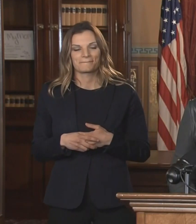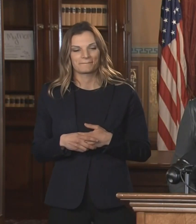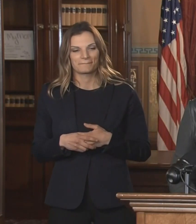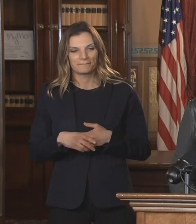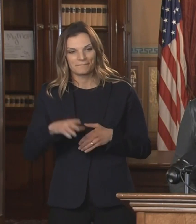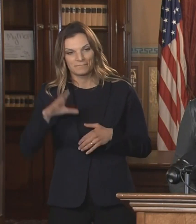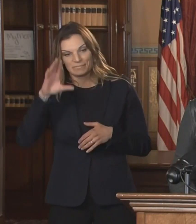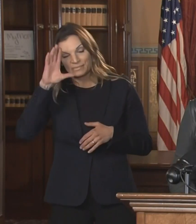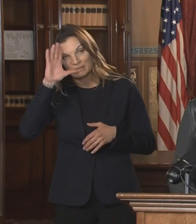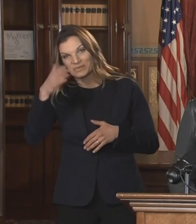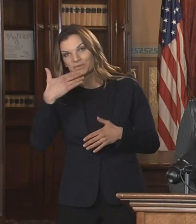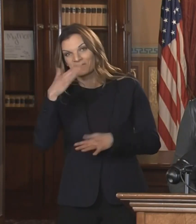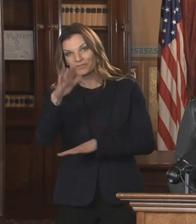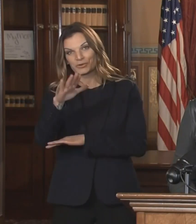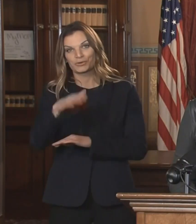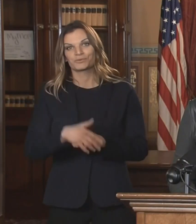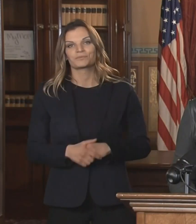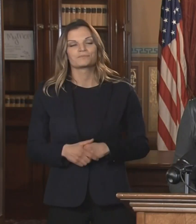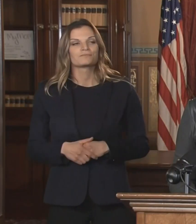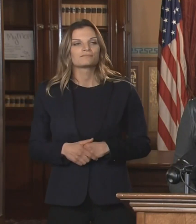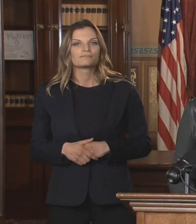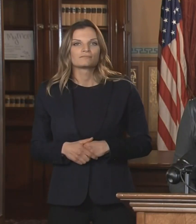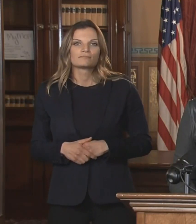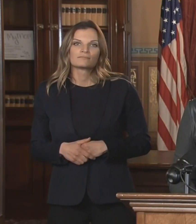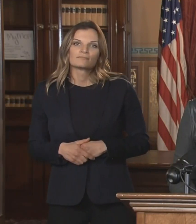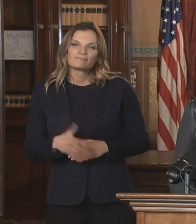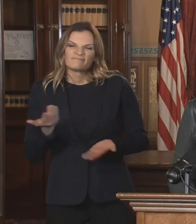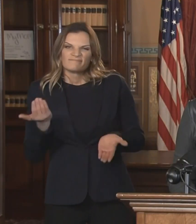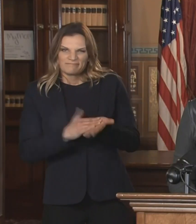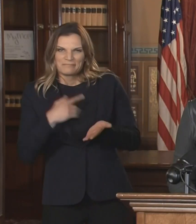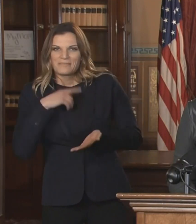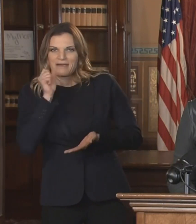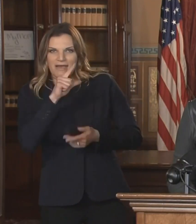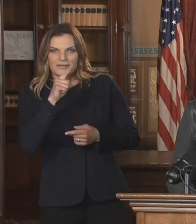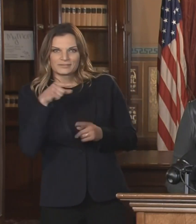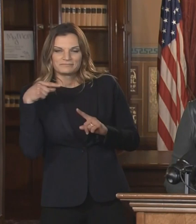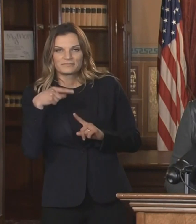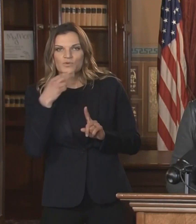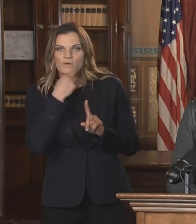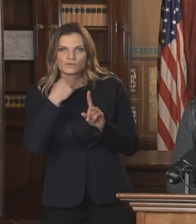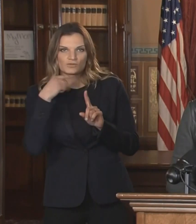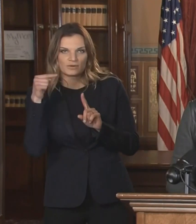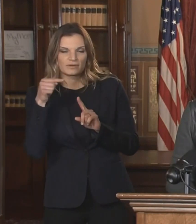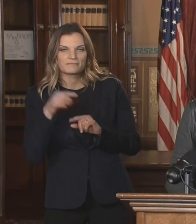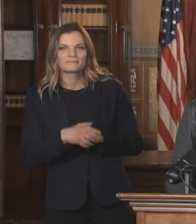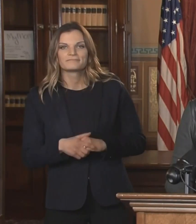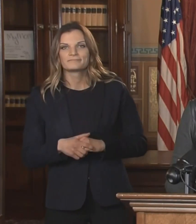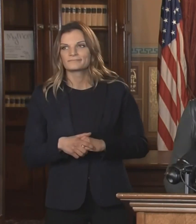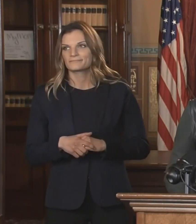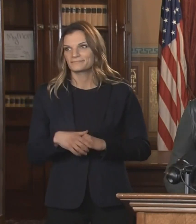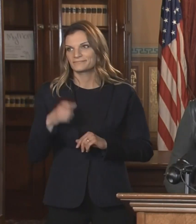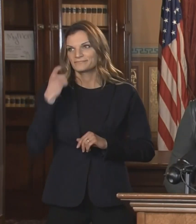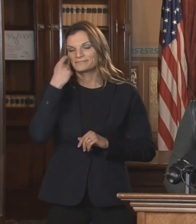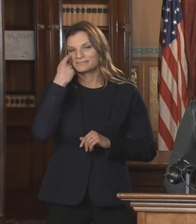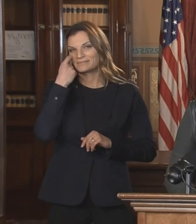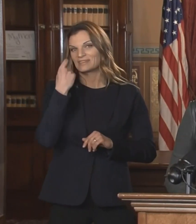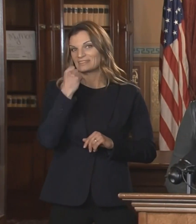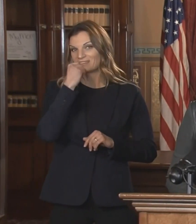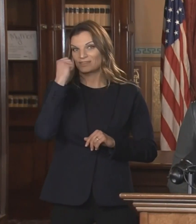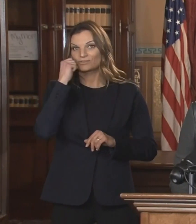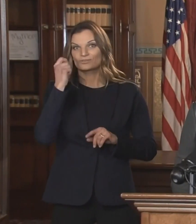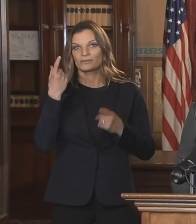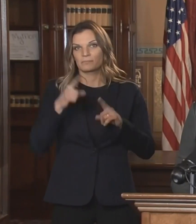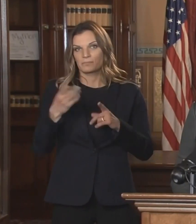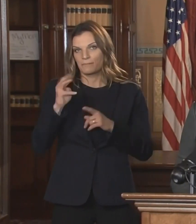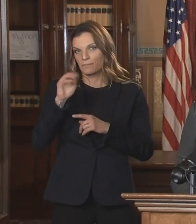Good afternoon, Governor. Uh, I'm going to go to the restaurants one more time. Uh, had a story break here yesterday in